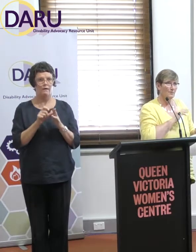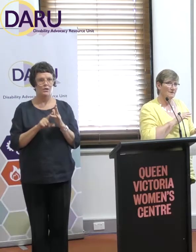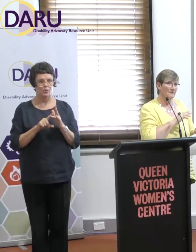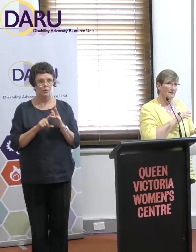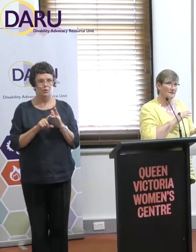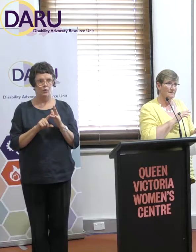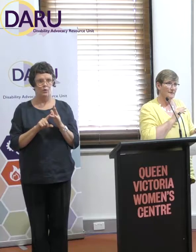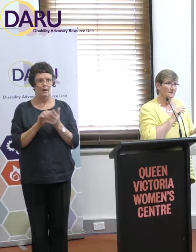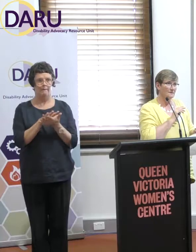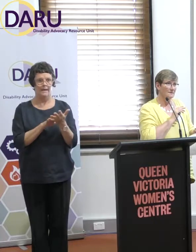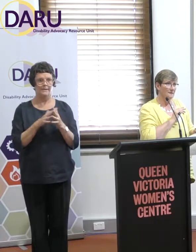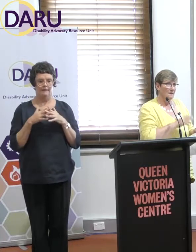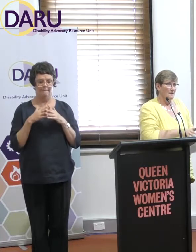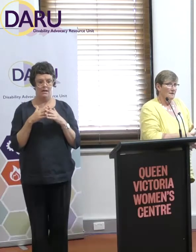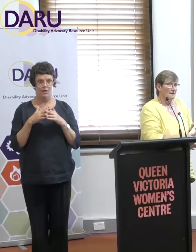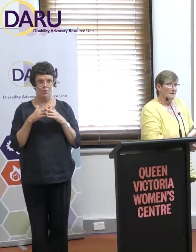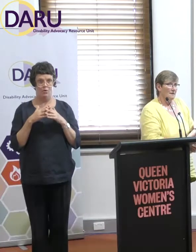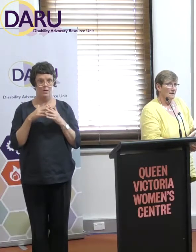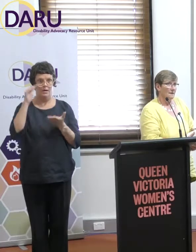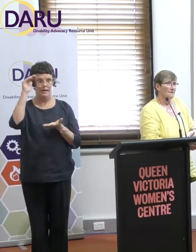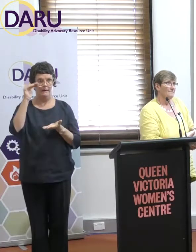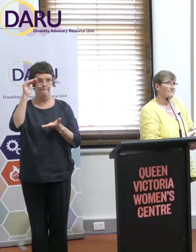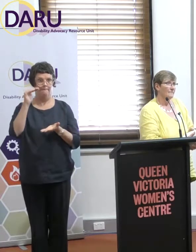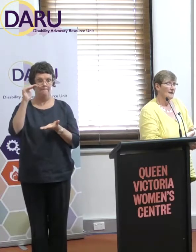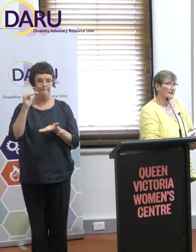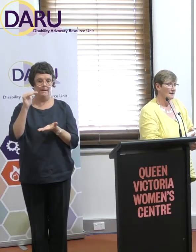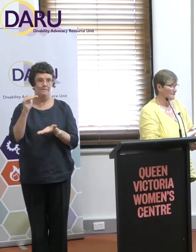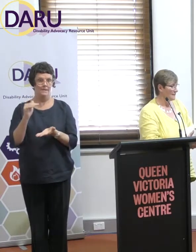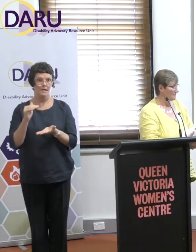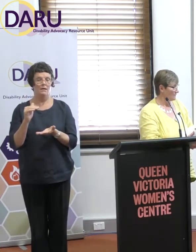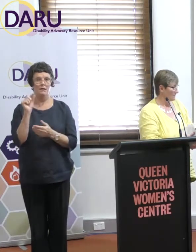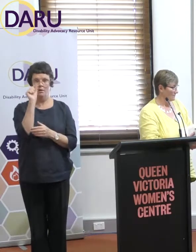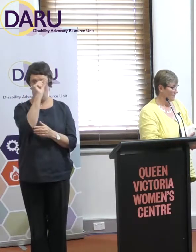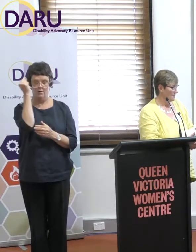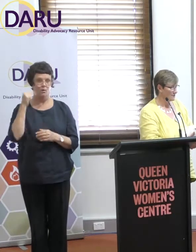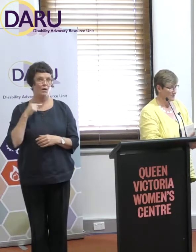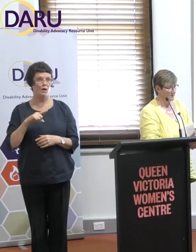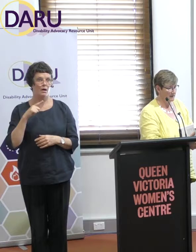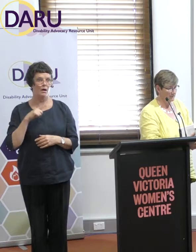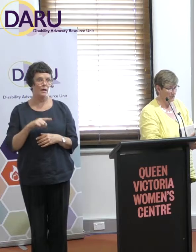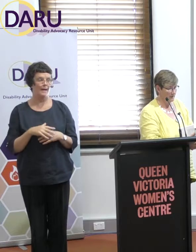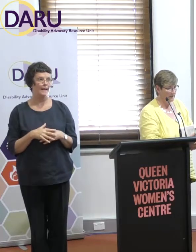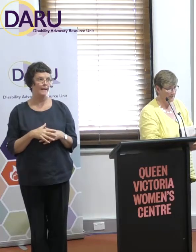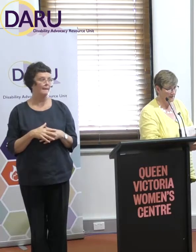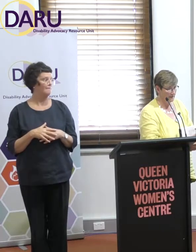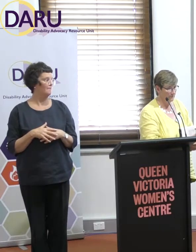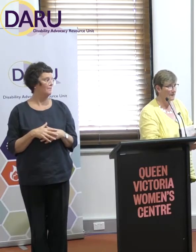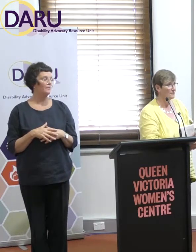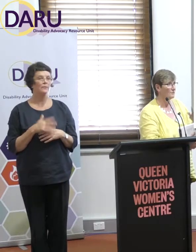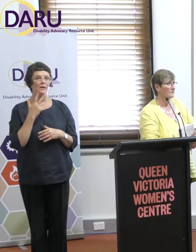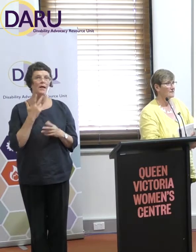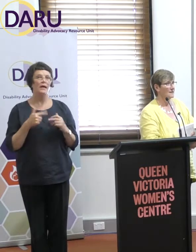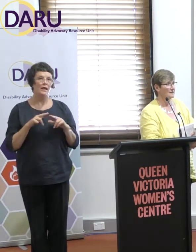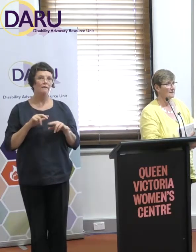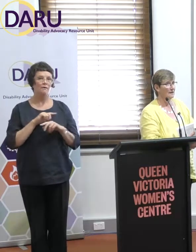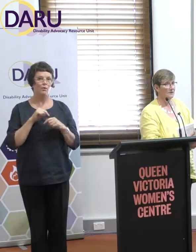whole point of that is because, as a piece of research and a piece of work, if we